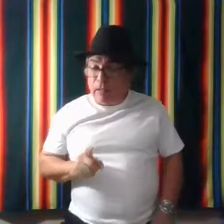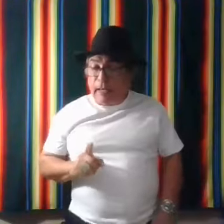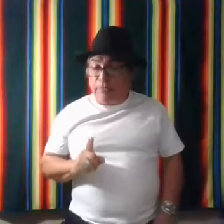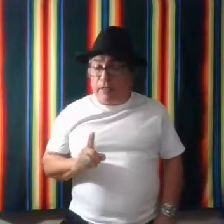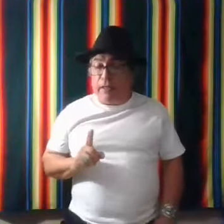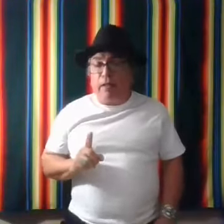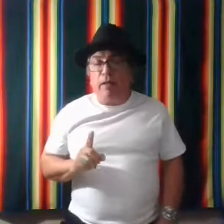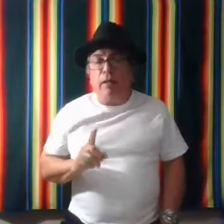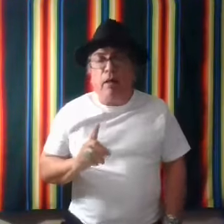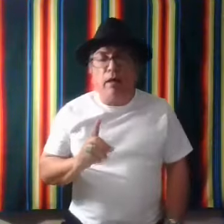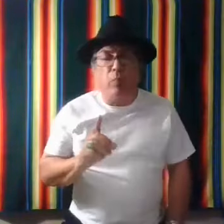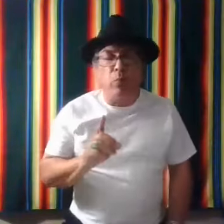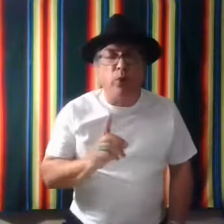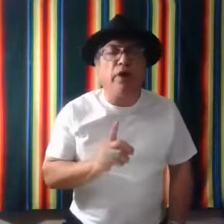And then, uh, prayer